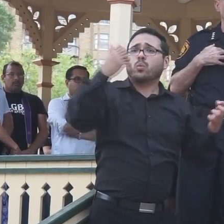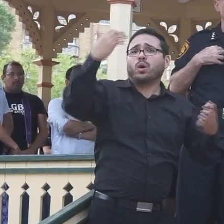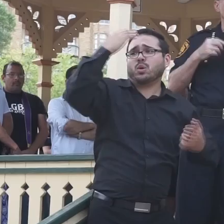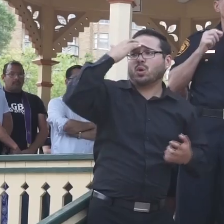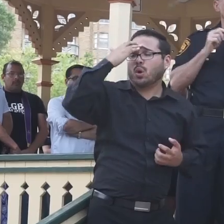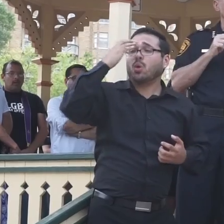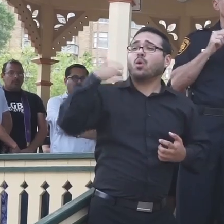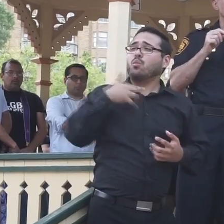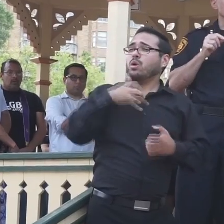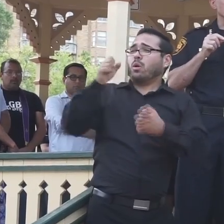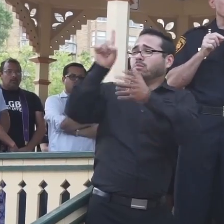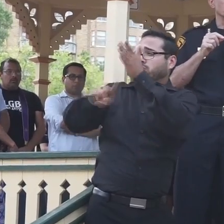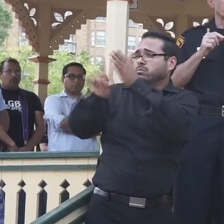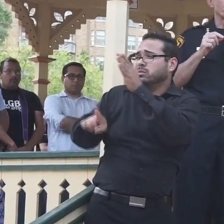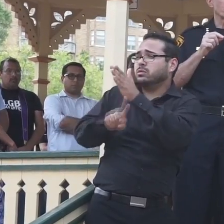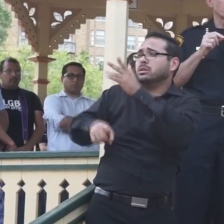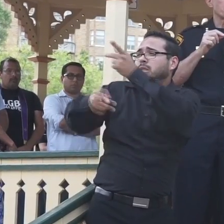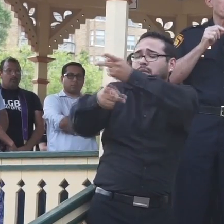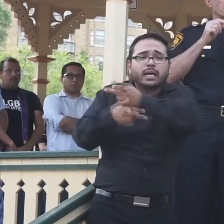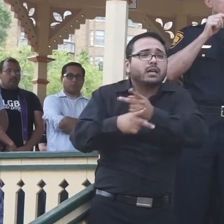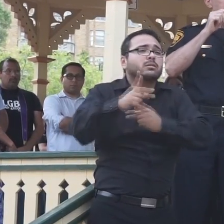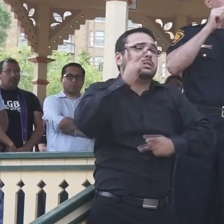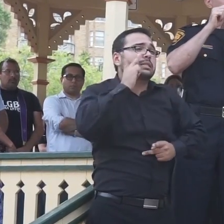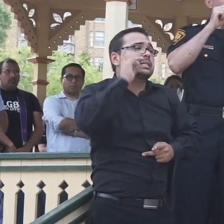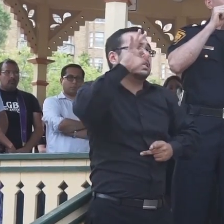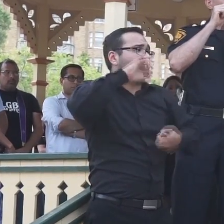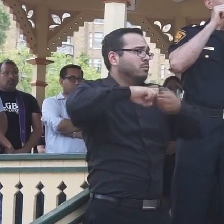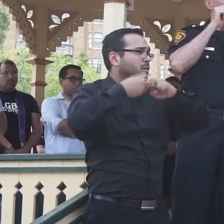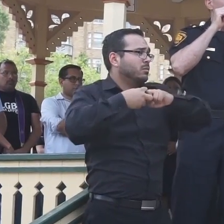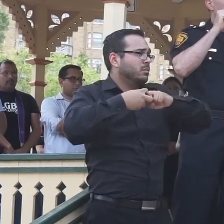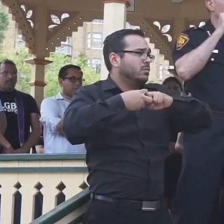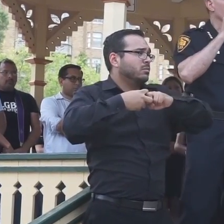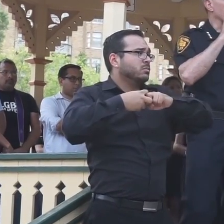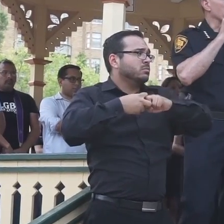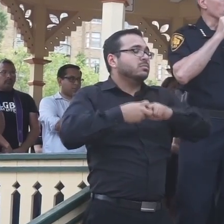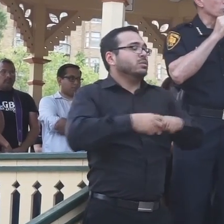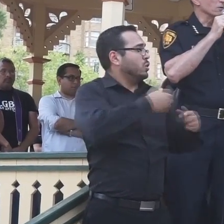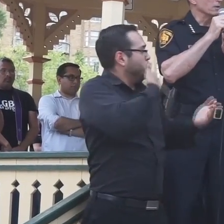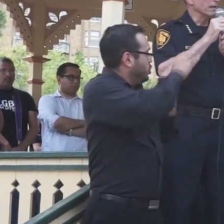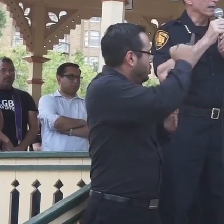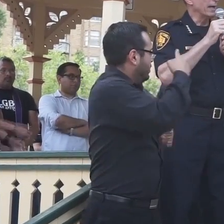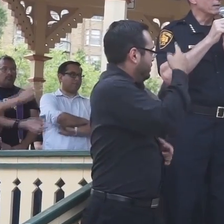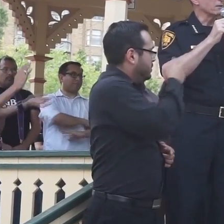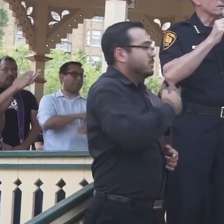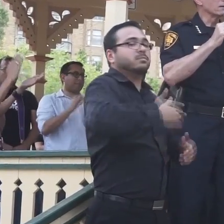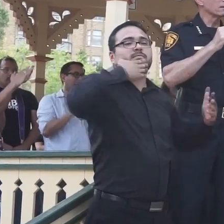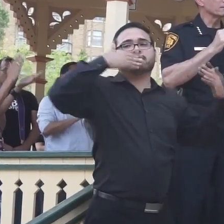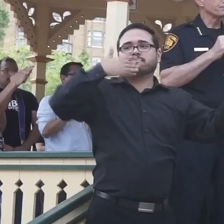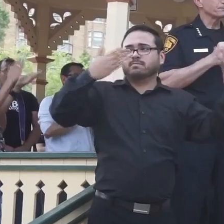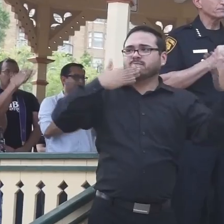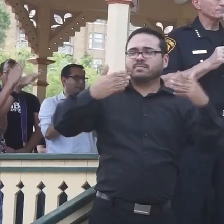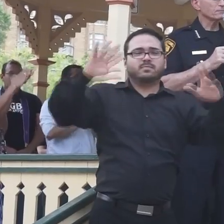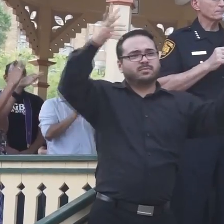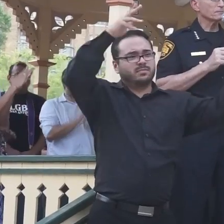it, take care of it, if it's an issue. You're doing a good job, Big Dennis. Thank you. Thank you.